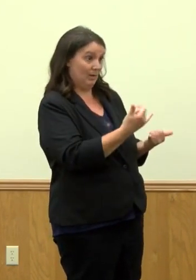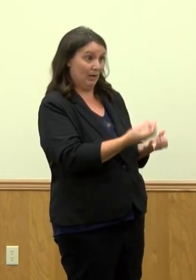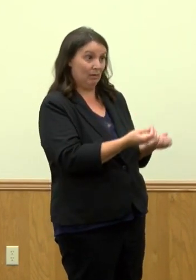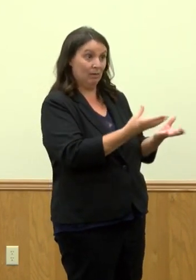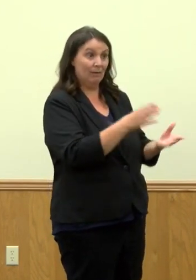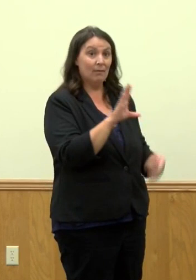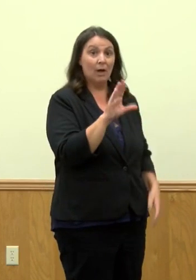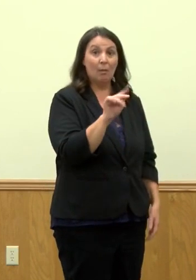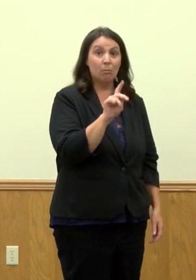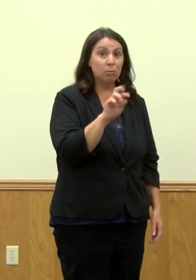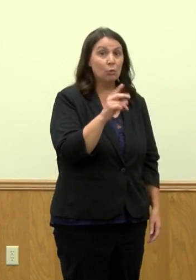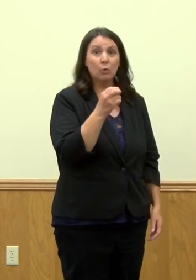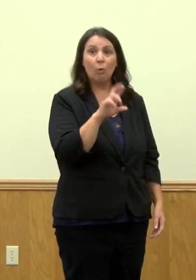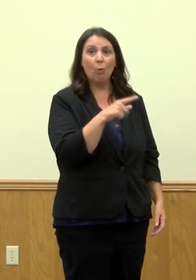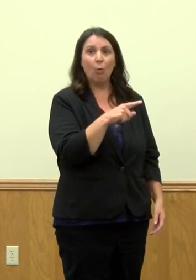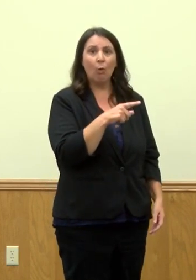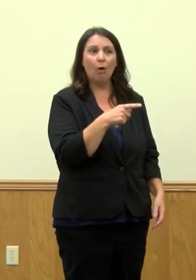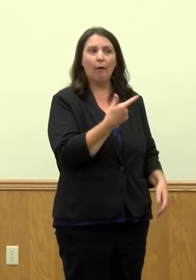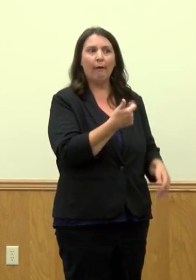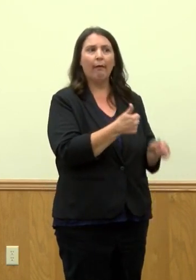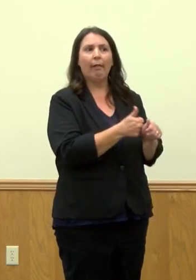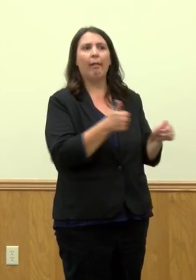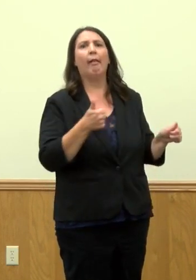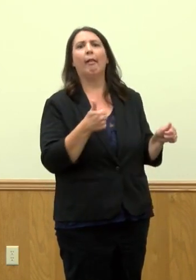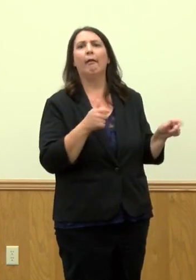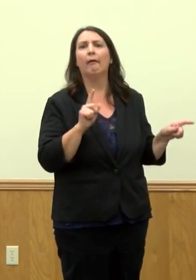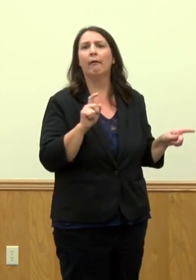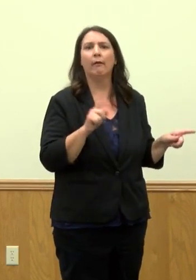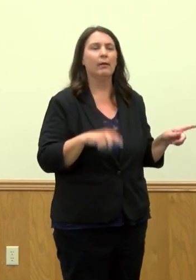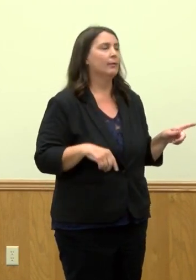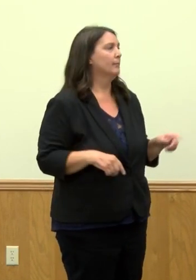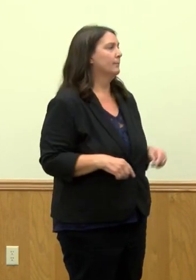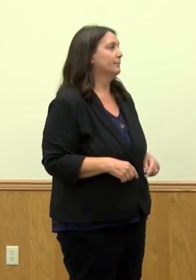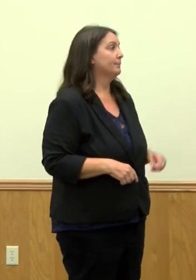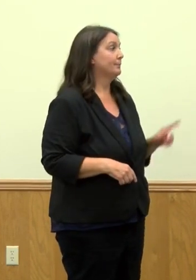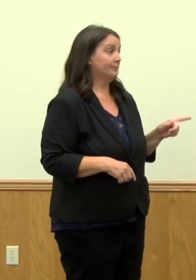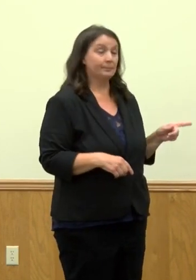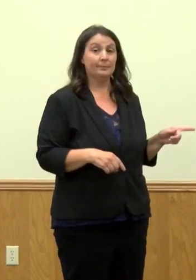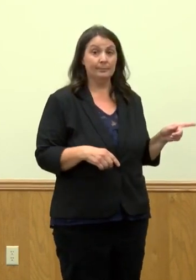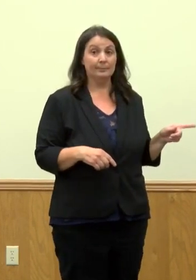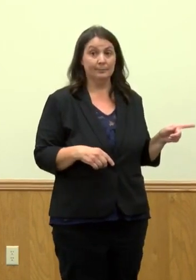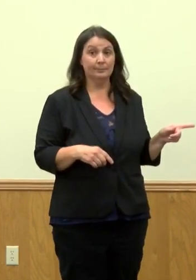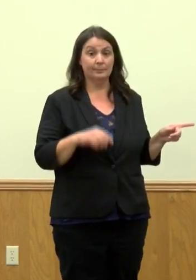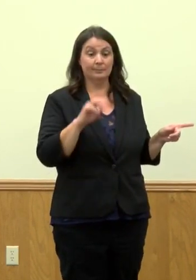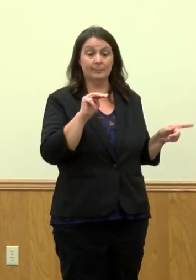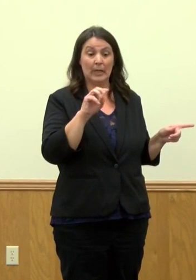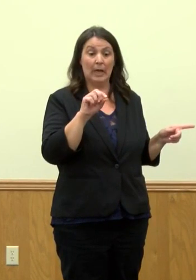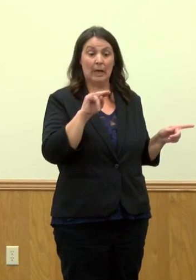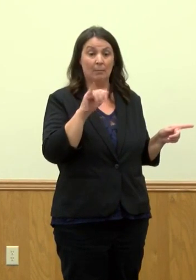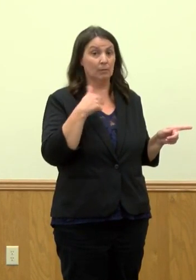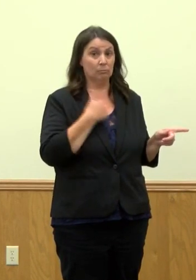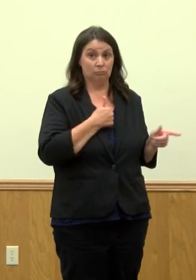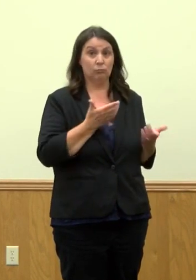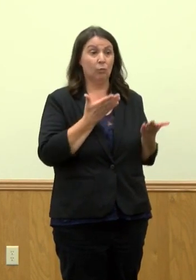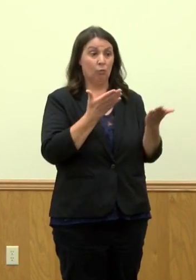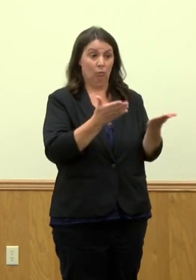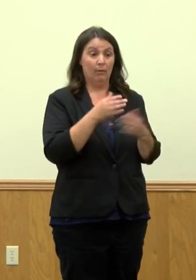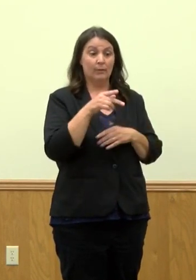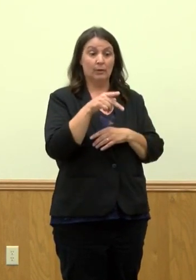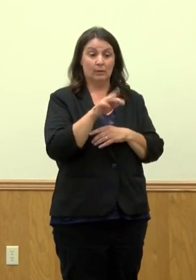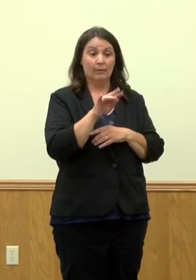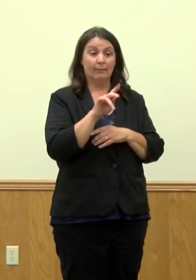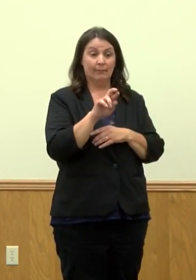there was with the third dose? Yeah. So the health department has started our process for offering Pfizer boosters.